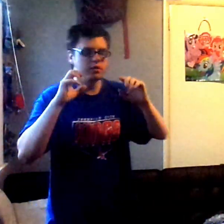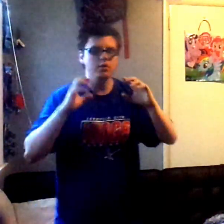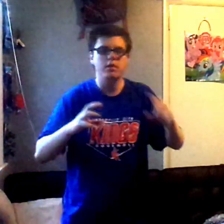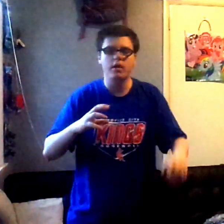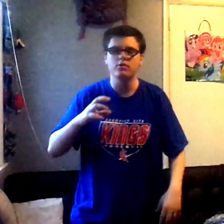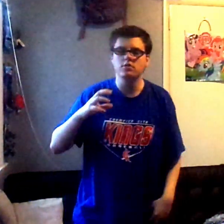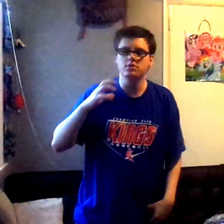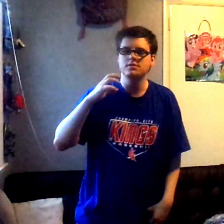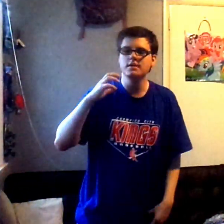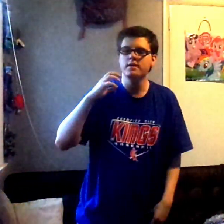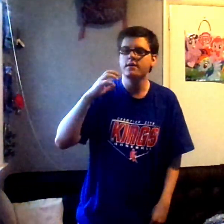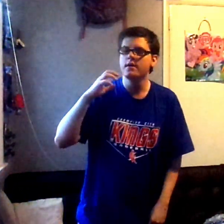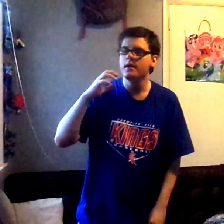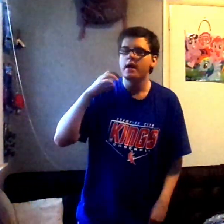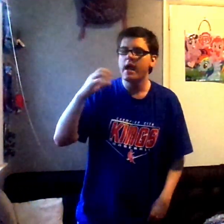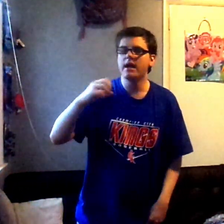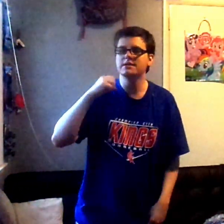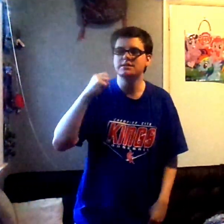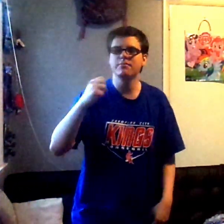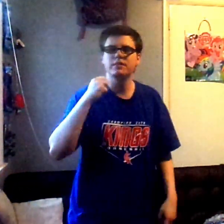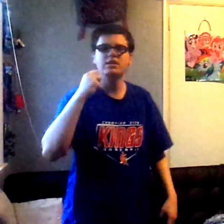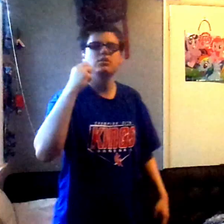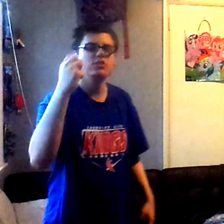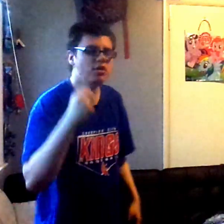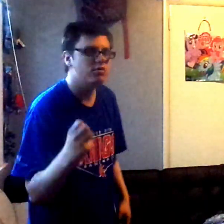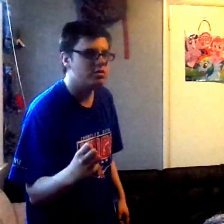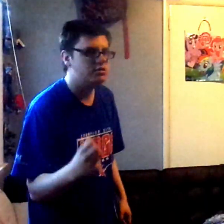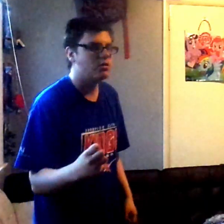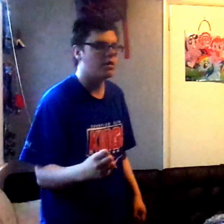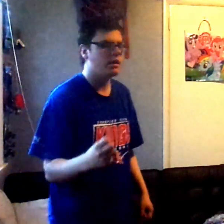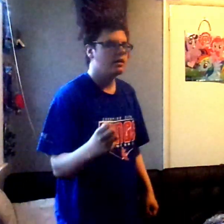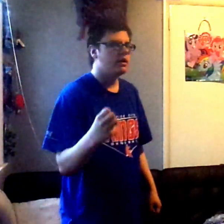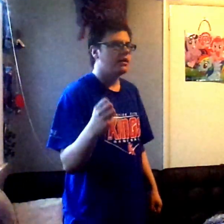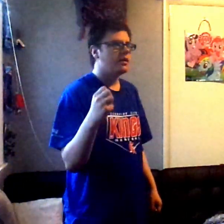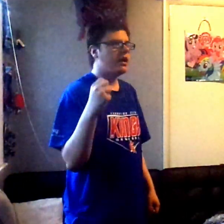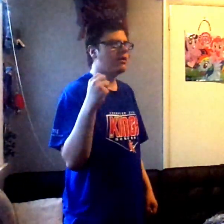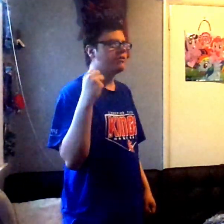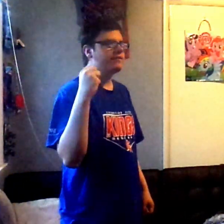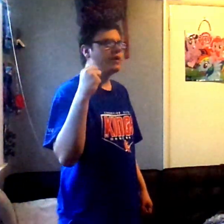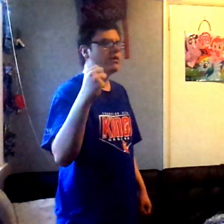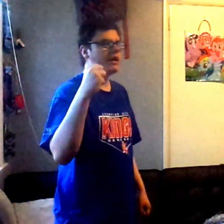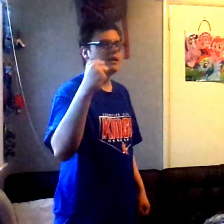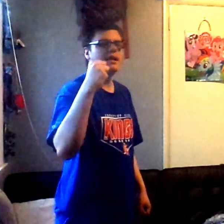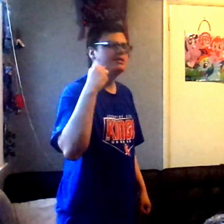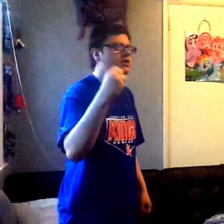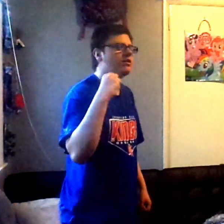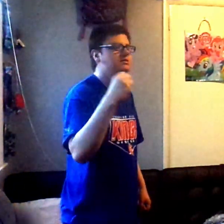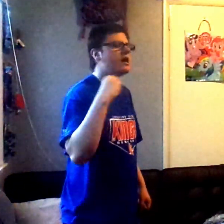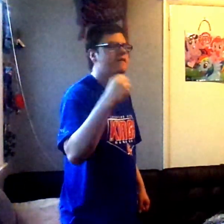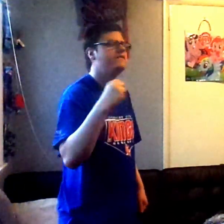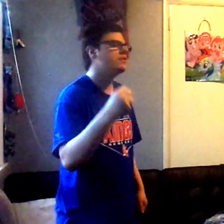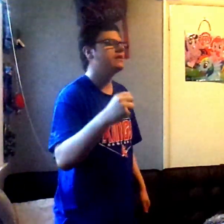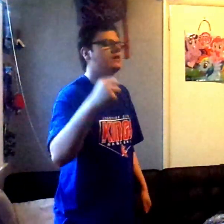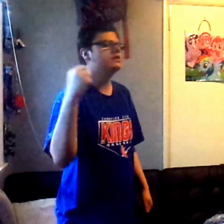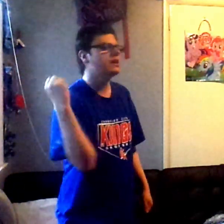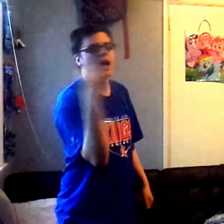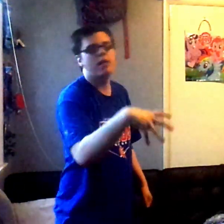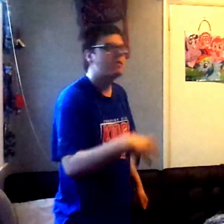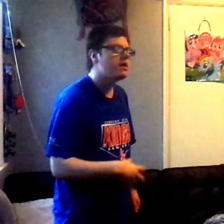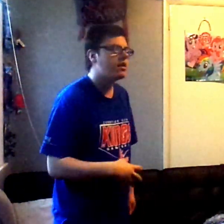new characters add something new to the story. It don't feel, it does not feel like they just add them in there